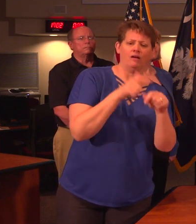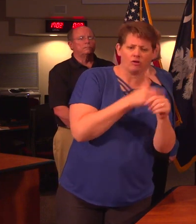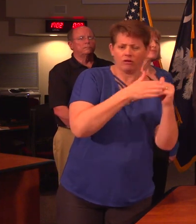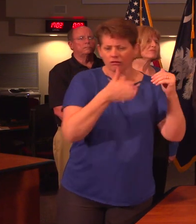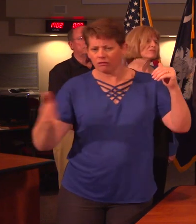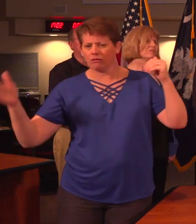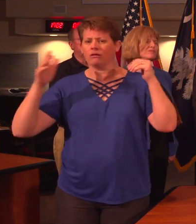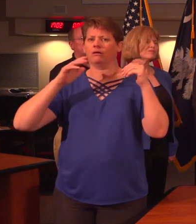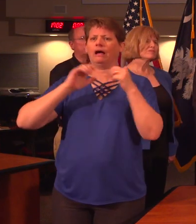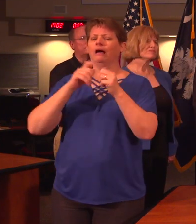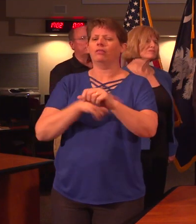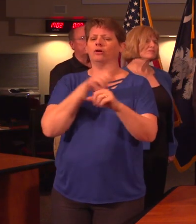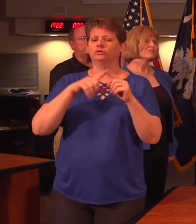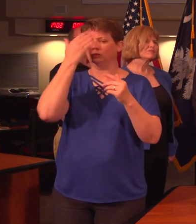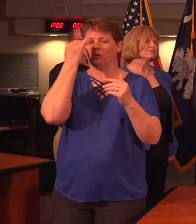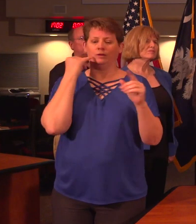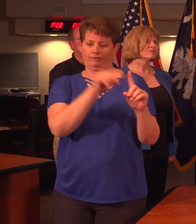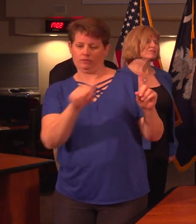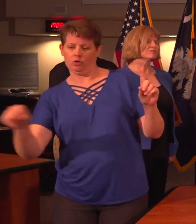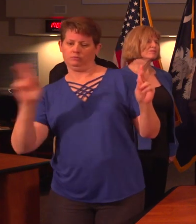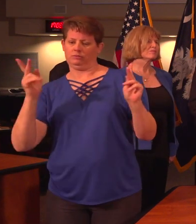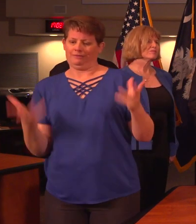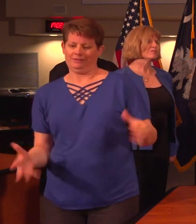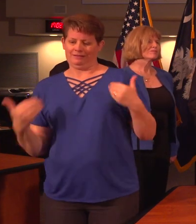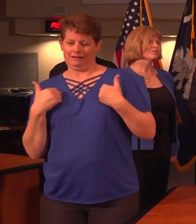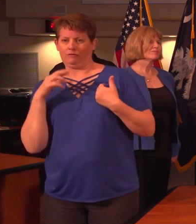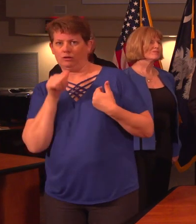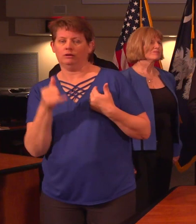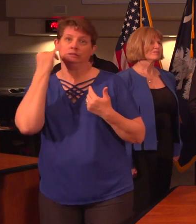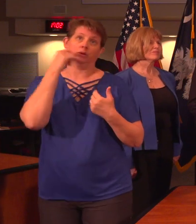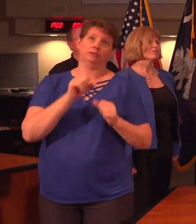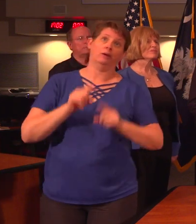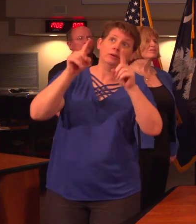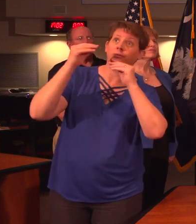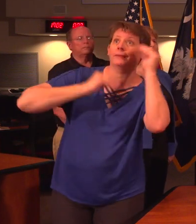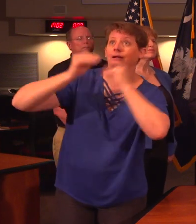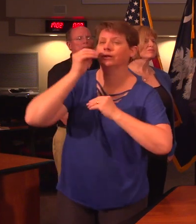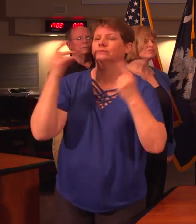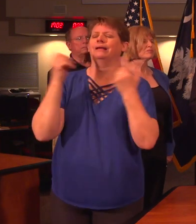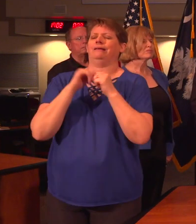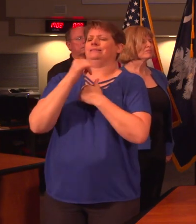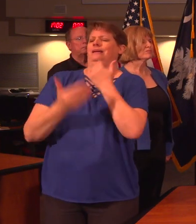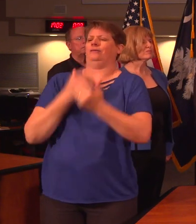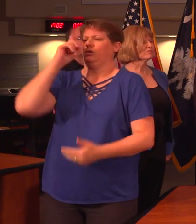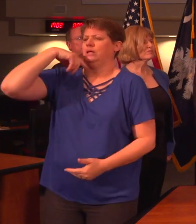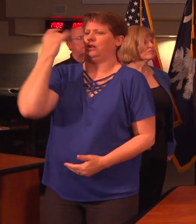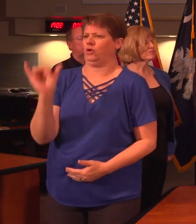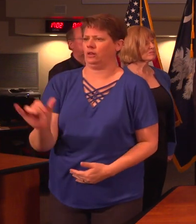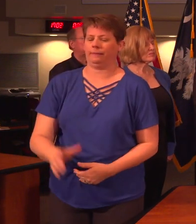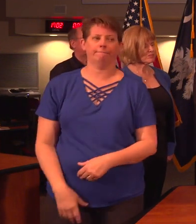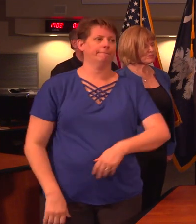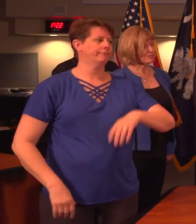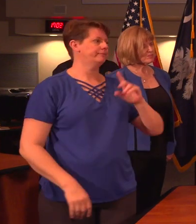contact with how long does it take to reach out to those people if they went to a buffet or how does that process work? Well the